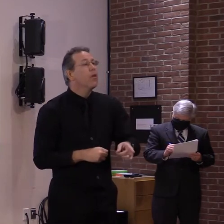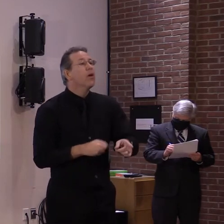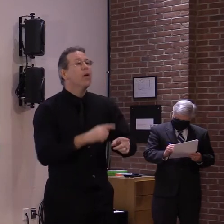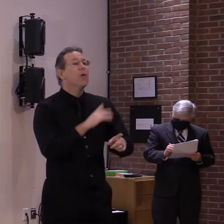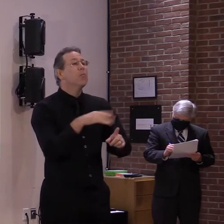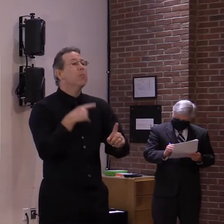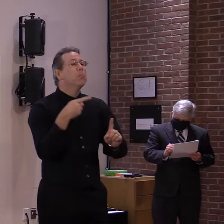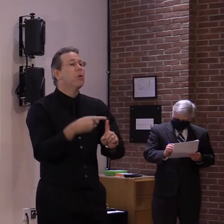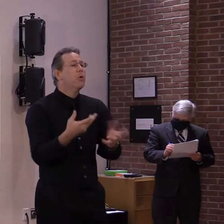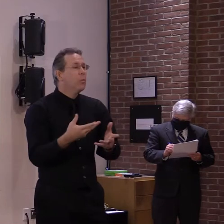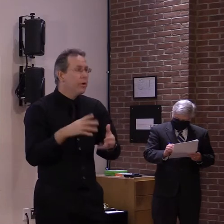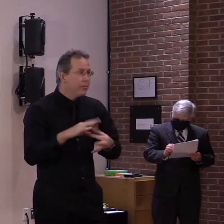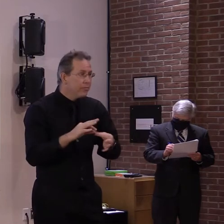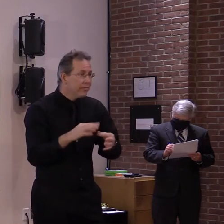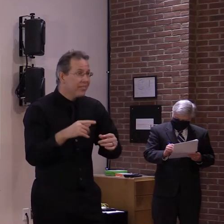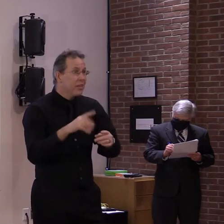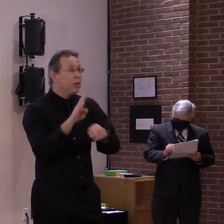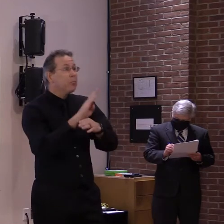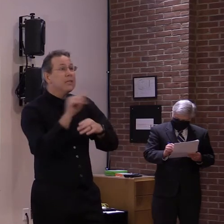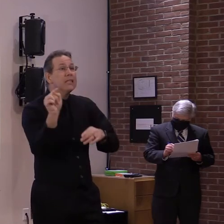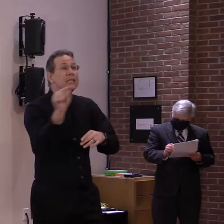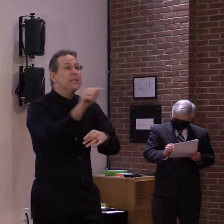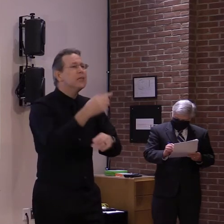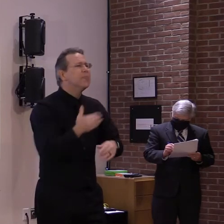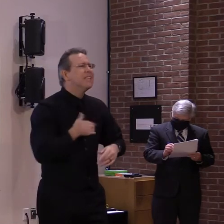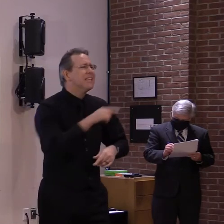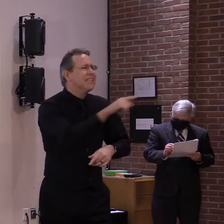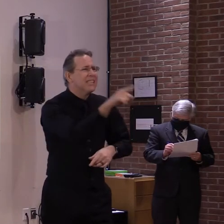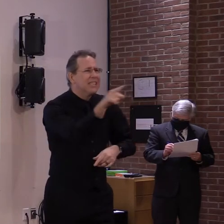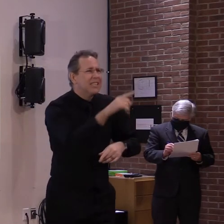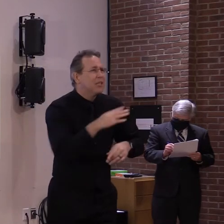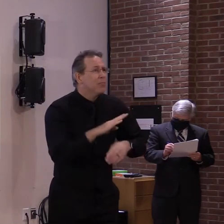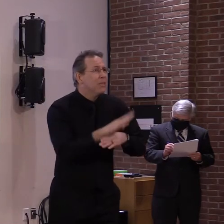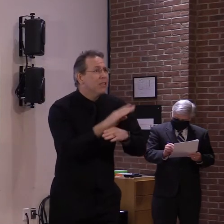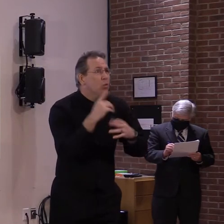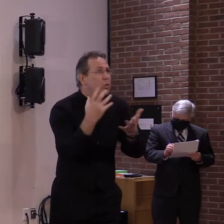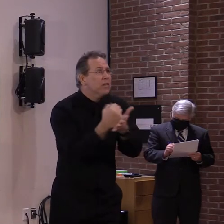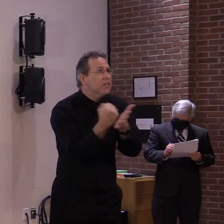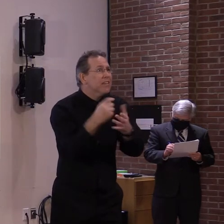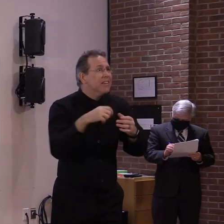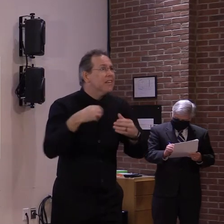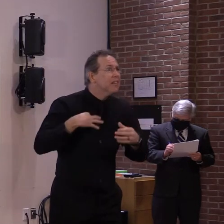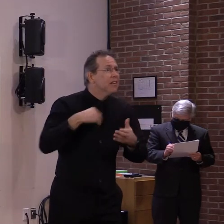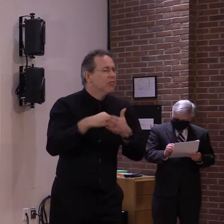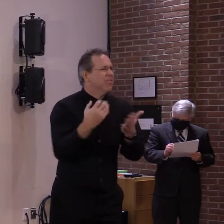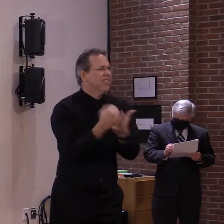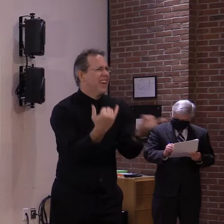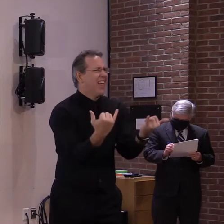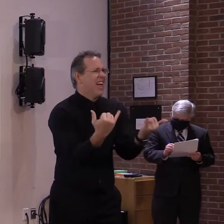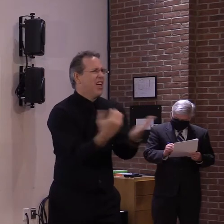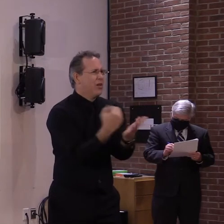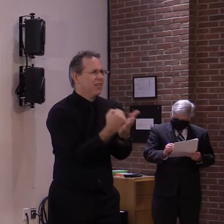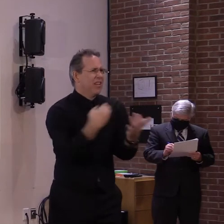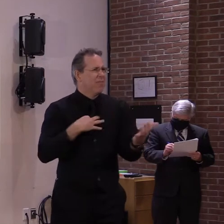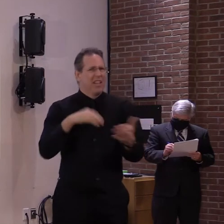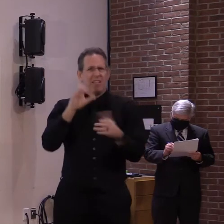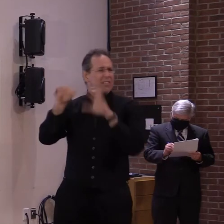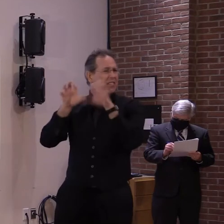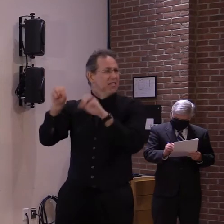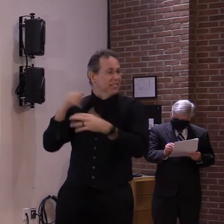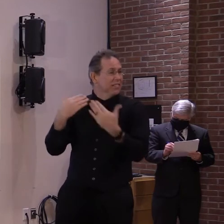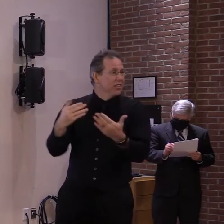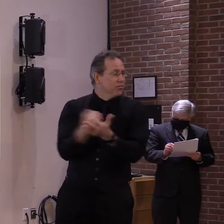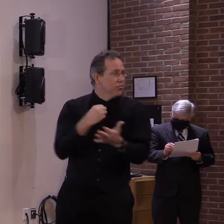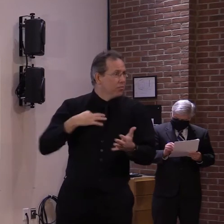application in early. So even if your particular bank may not accept applications until Tuesday, it's important for you to be in touch with them